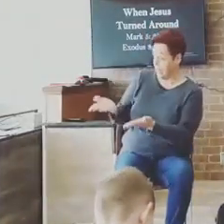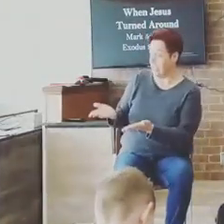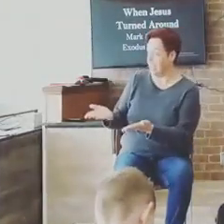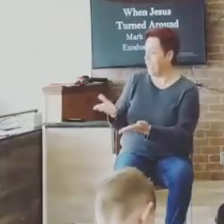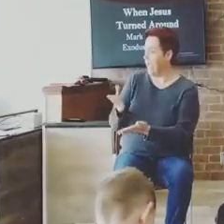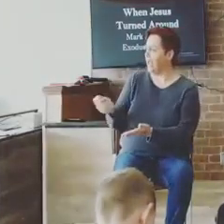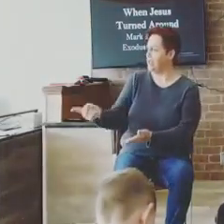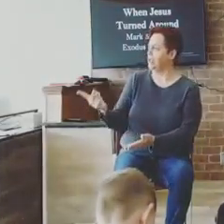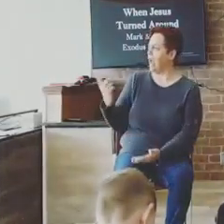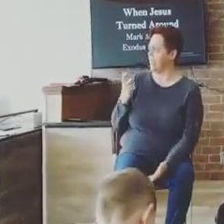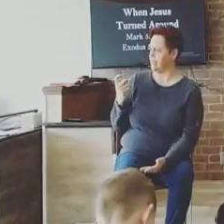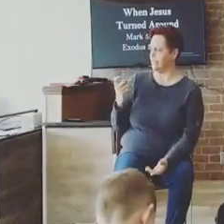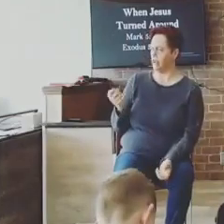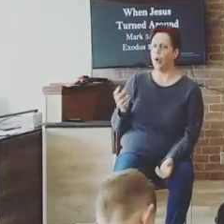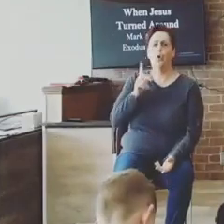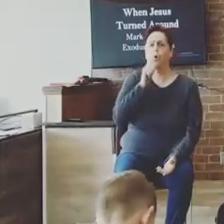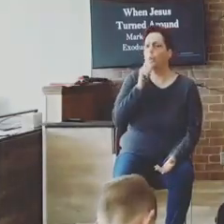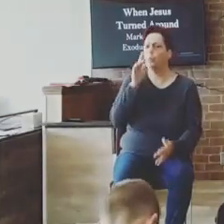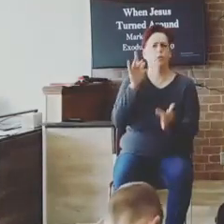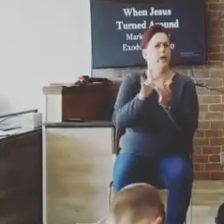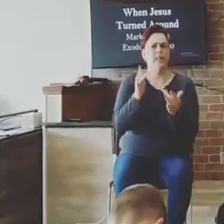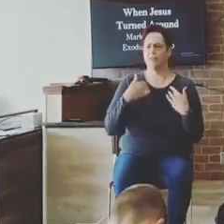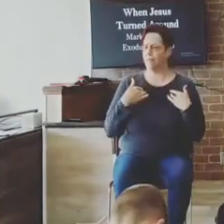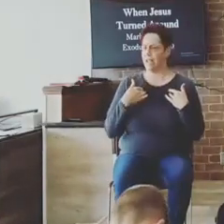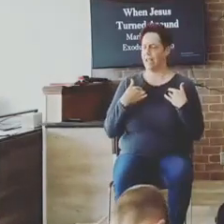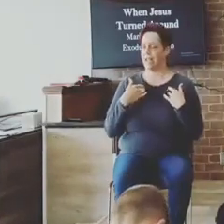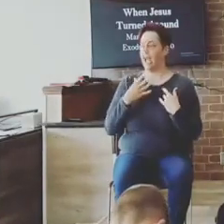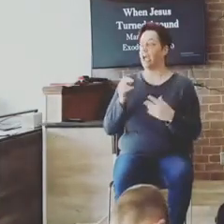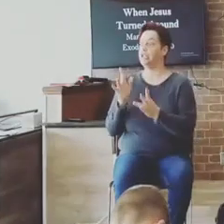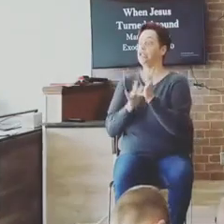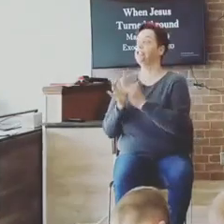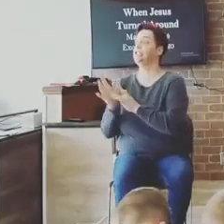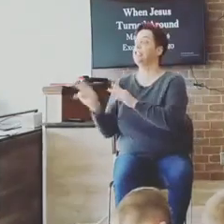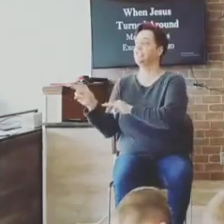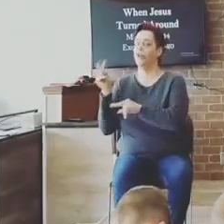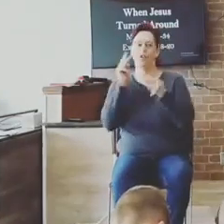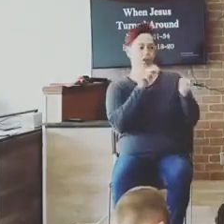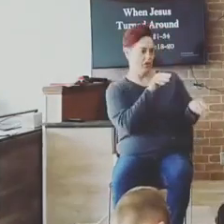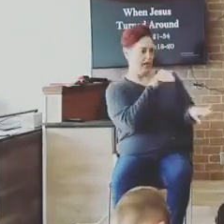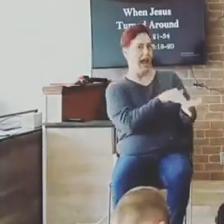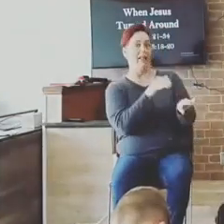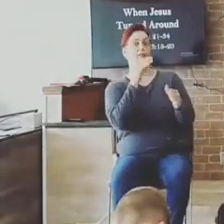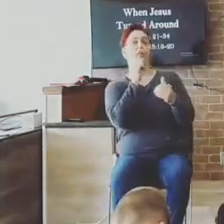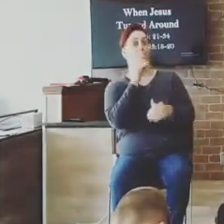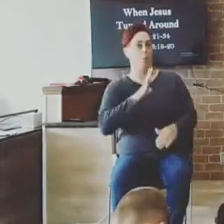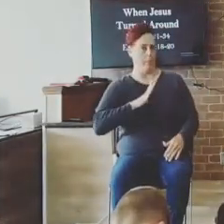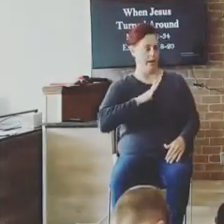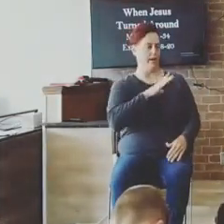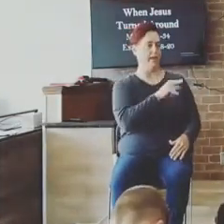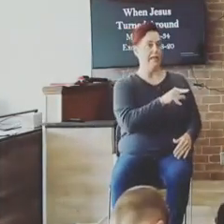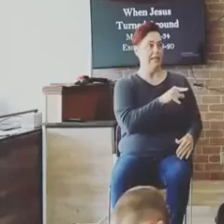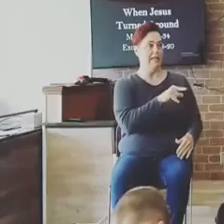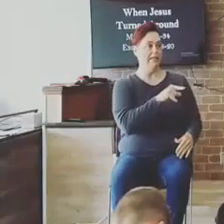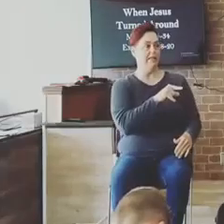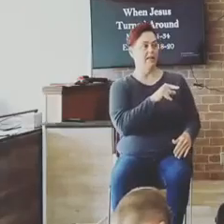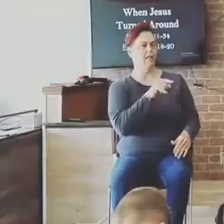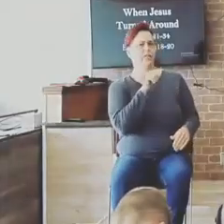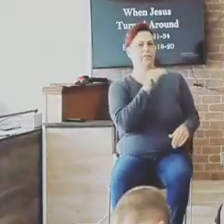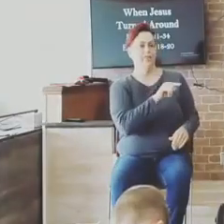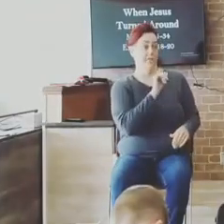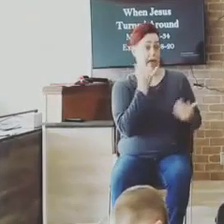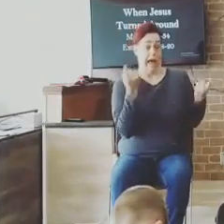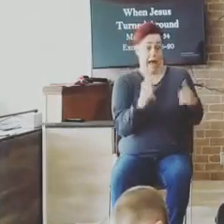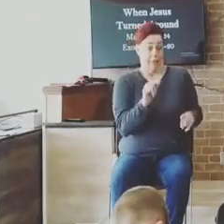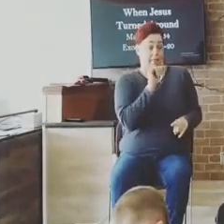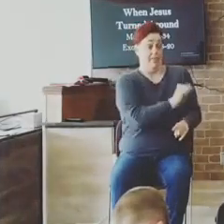me? And he looked round about to see her that had done this thing. But the woman, fearing and